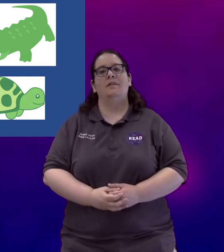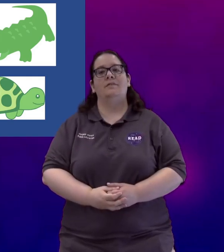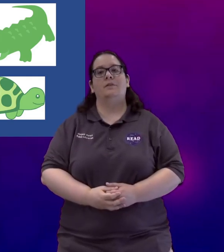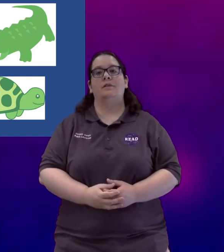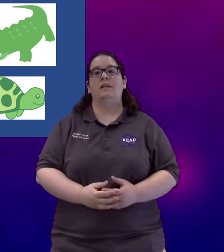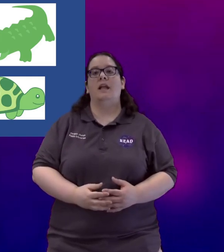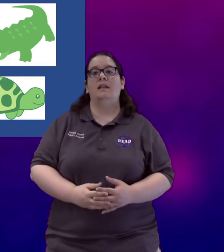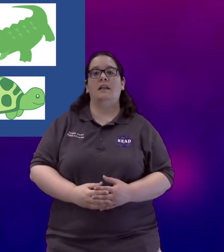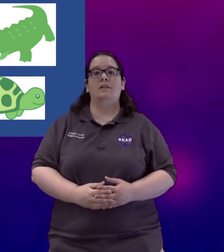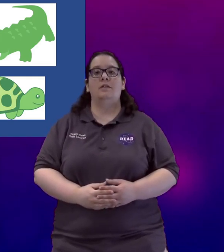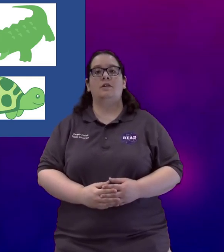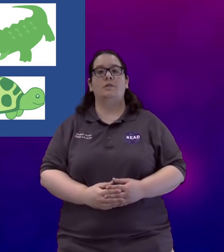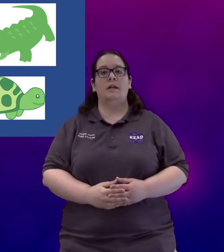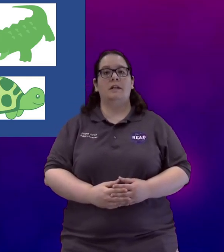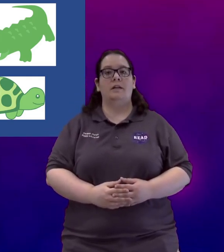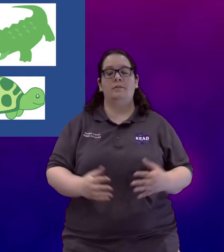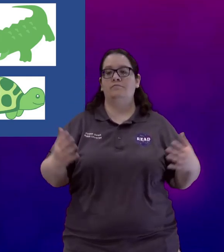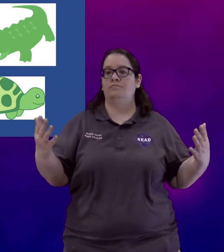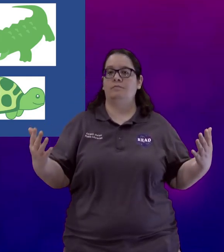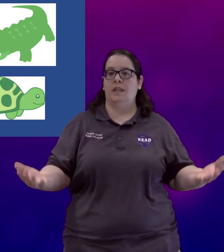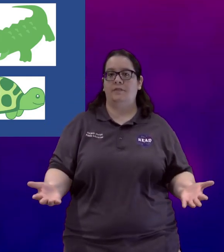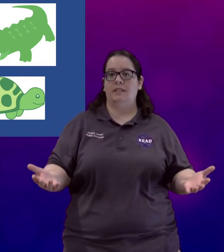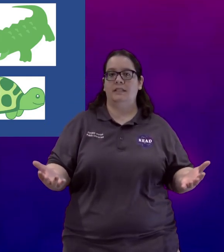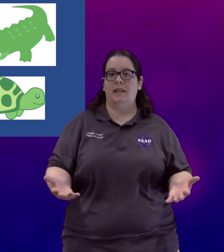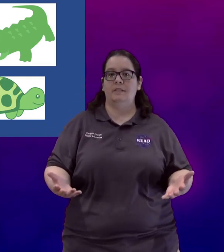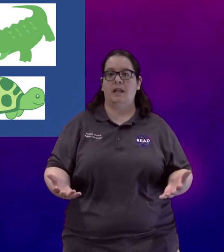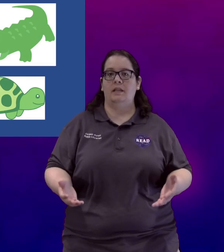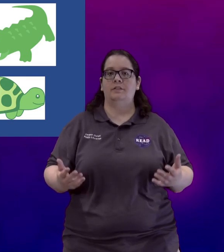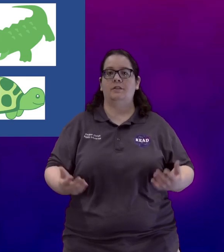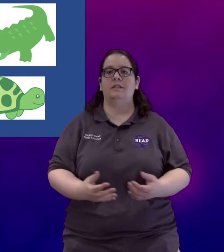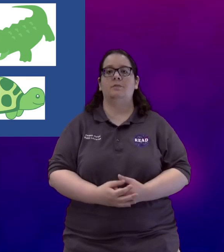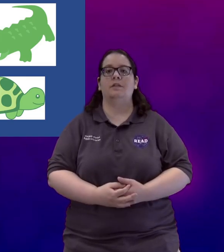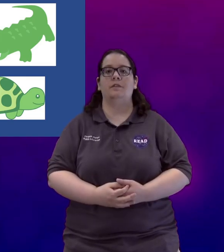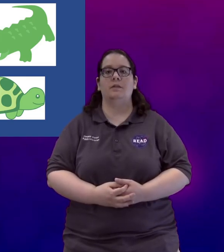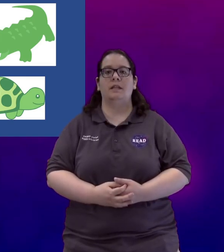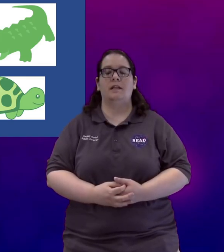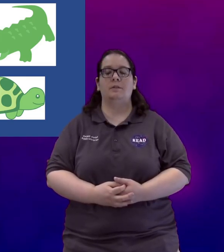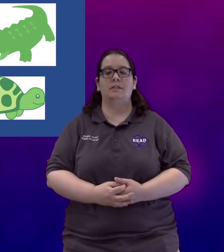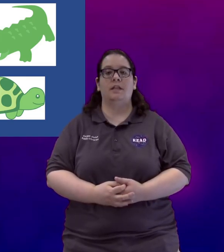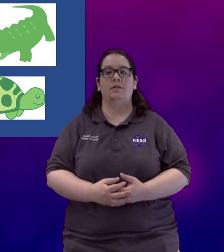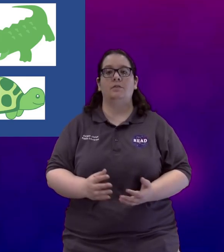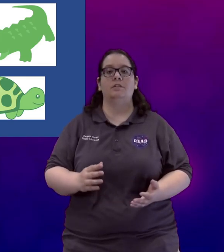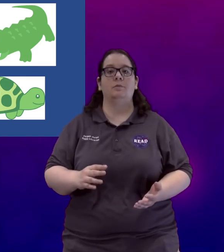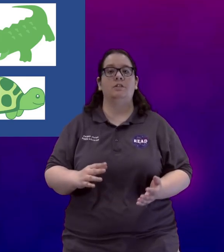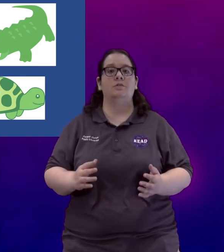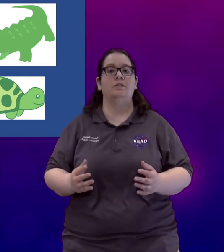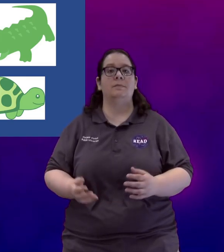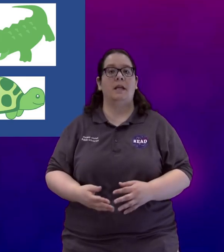For an alligator or a crocodile they have the same sign so this is one of those animals that you're going to want to spell